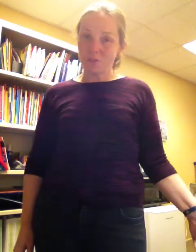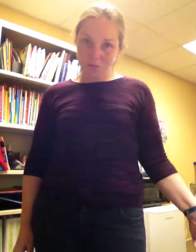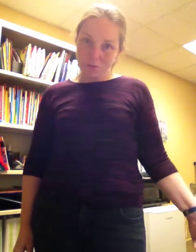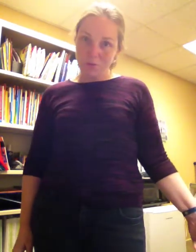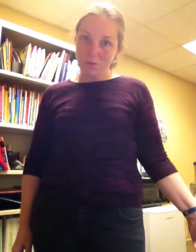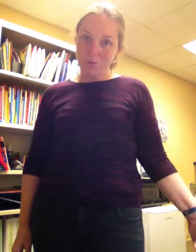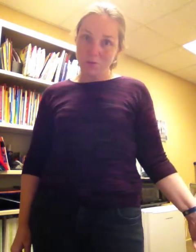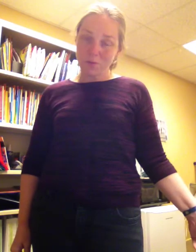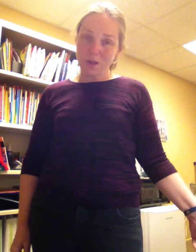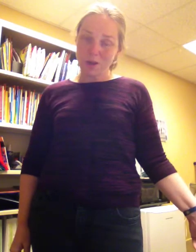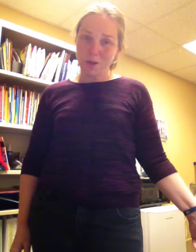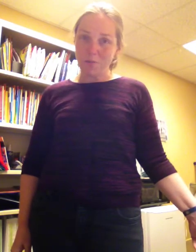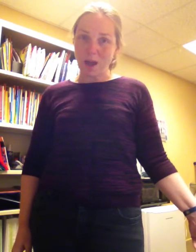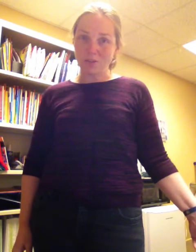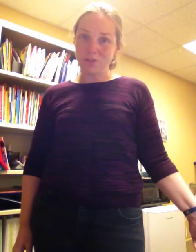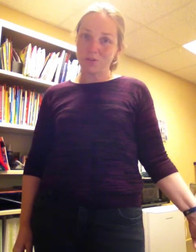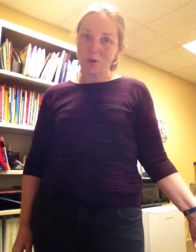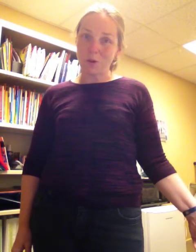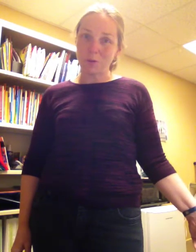zoo. Okay, go back to your circle.